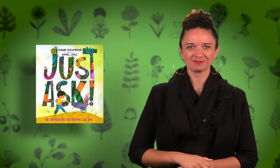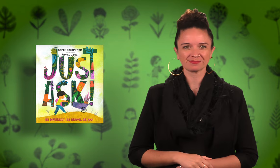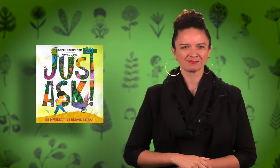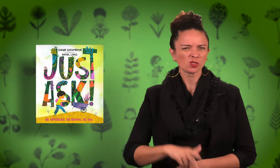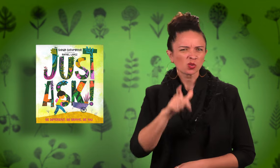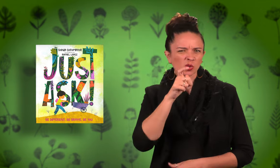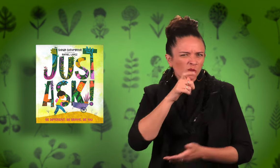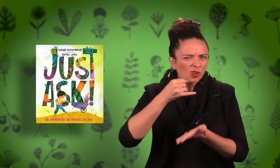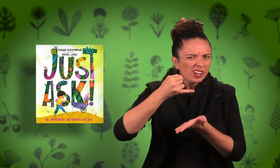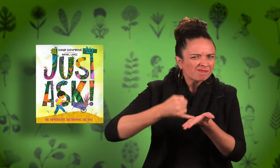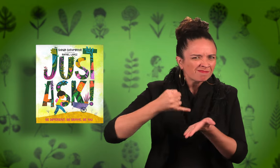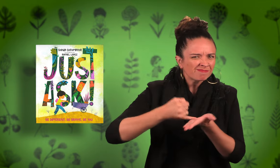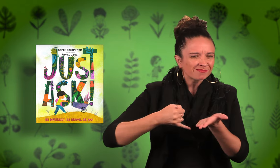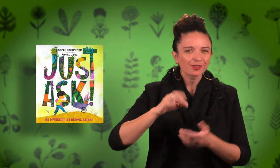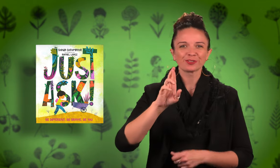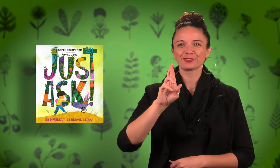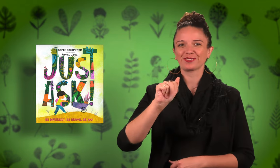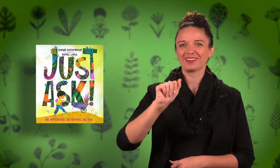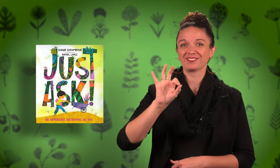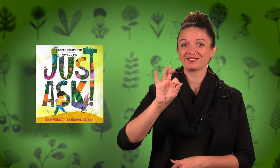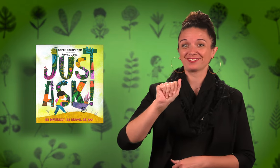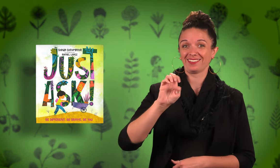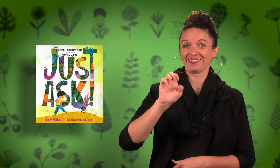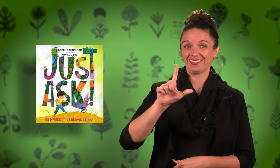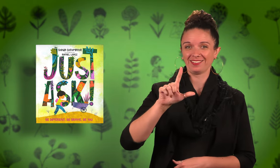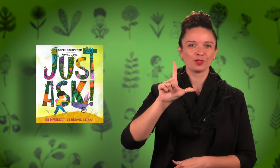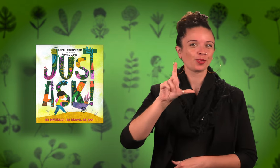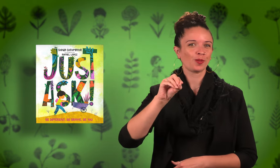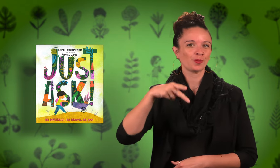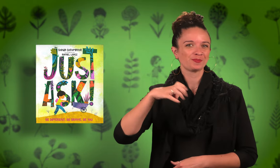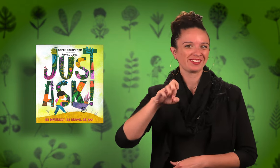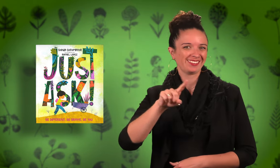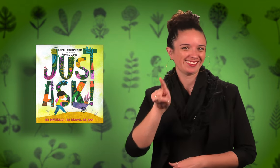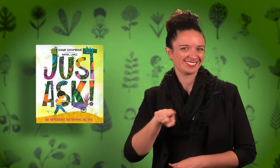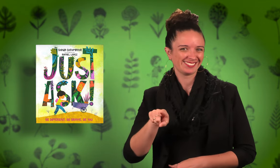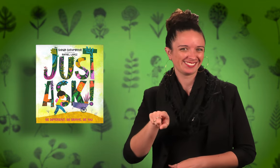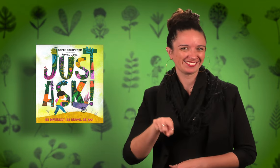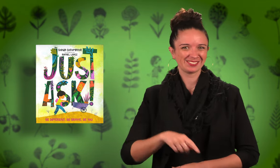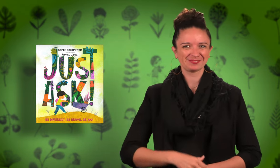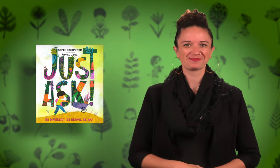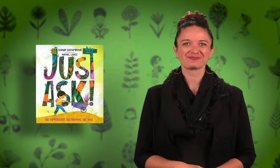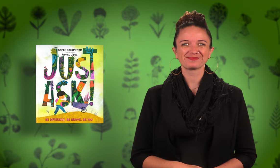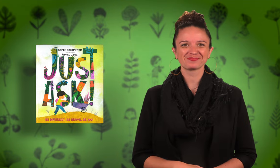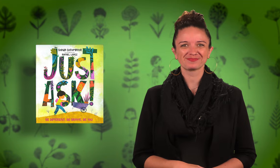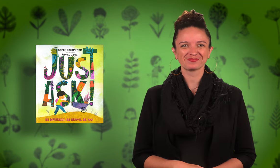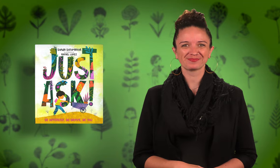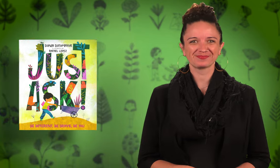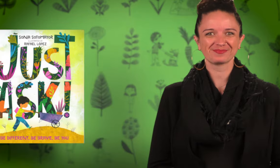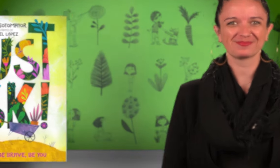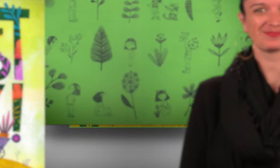Sodomare. It is illustrated by Rafael Lopez.